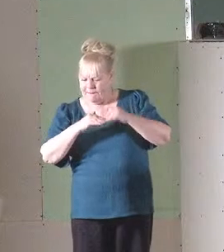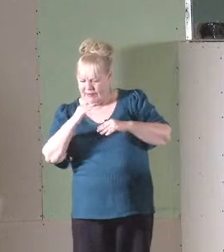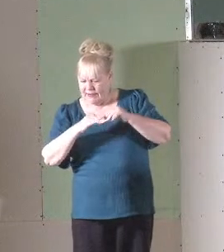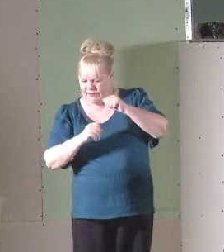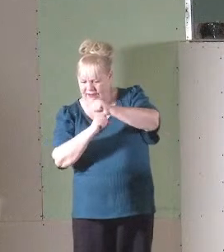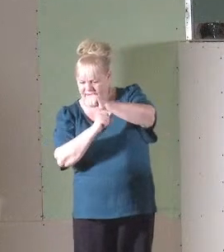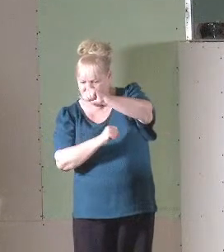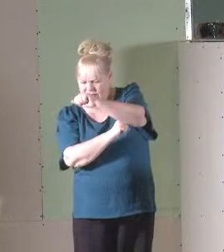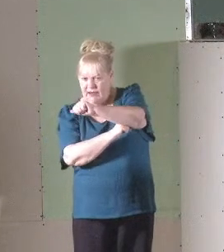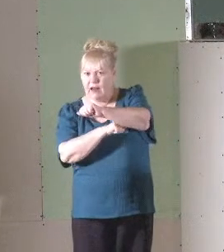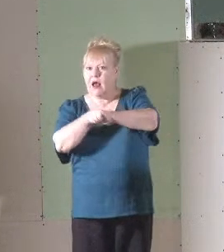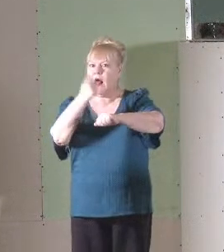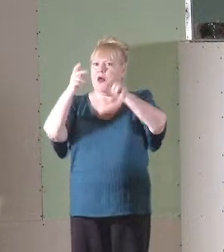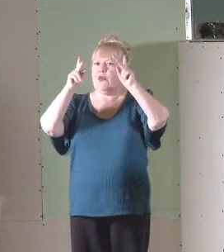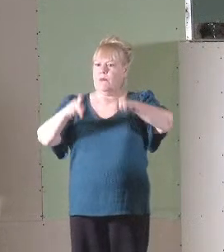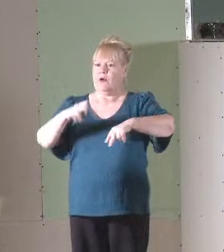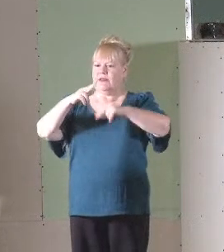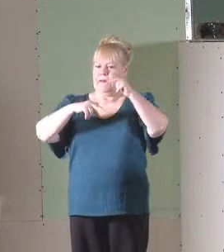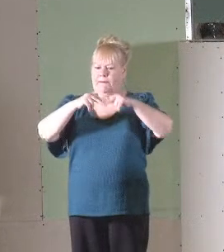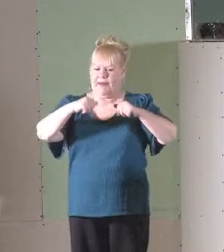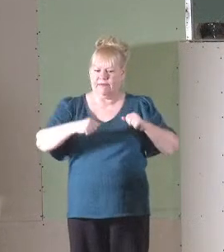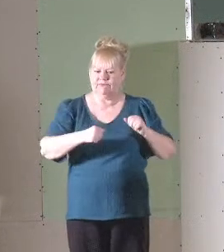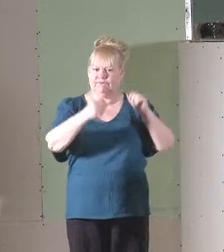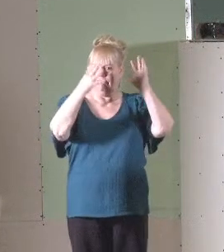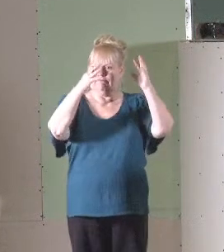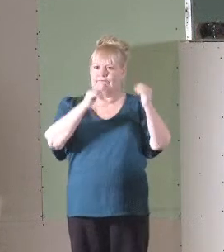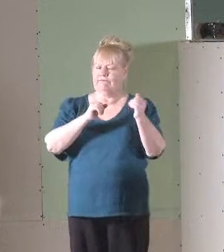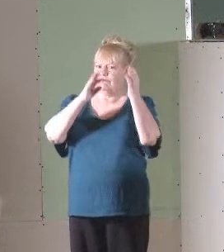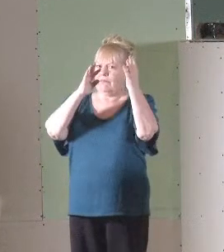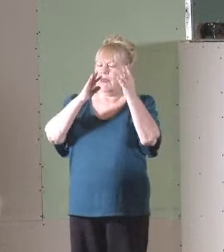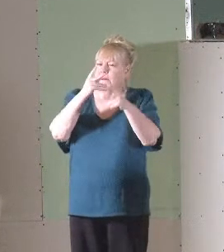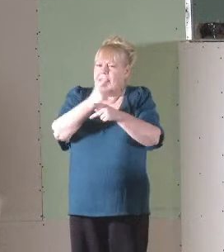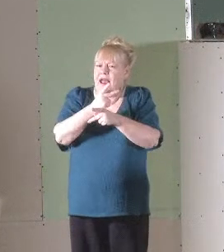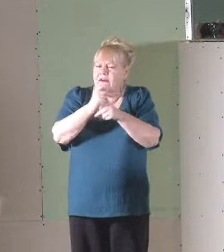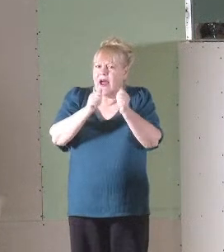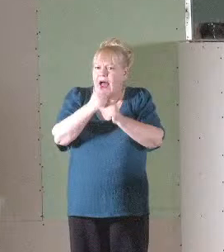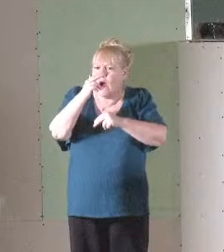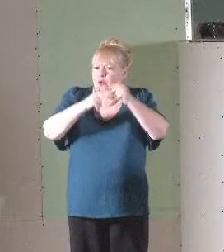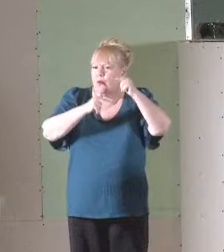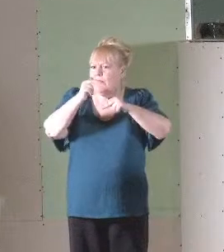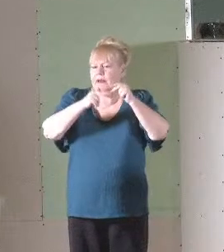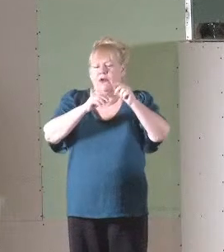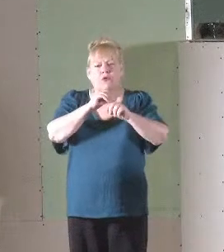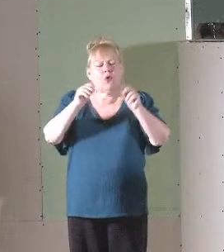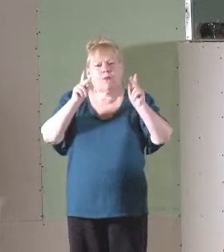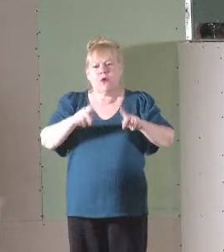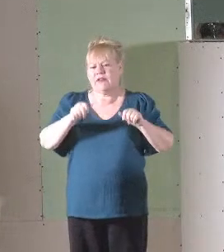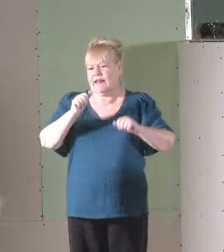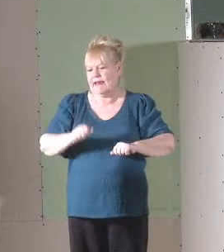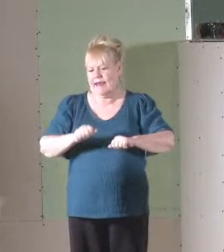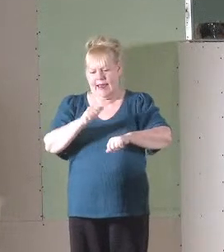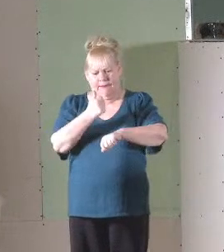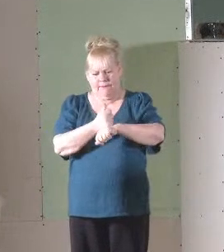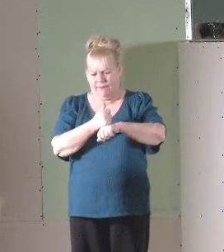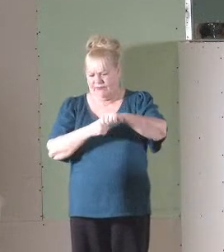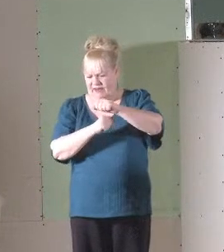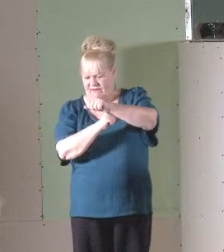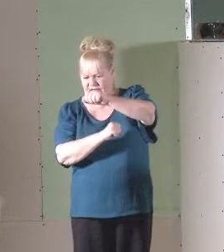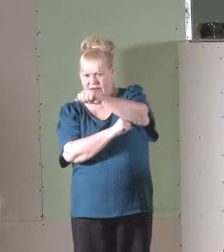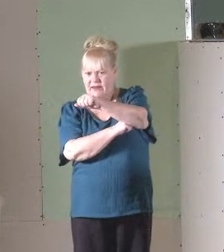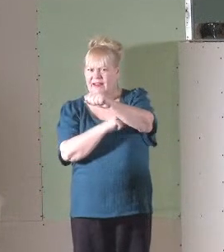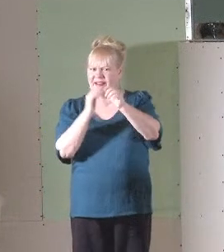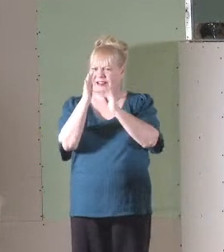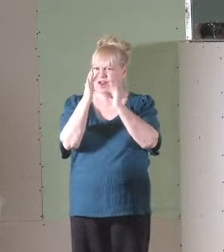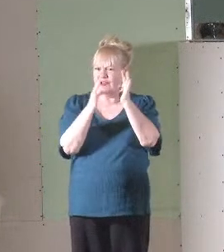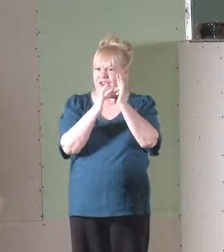is building upon it. Let each one take care how he builds upon it. For no one can lay a foundation other than that which is laid, which is Jesus